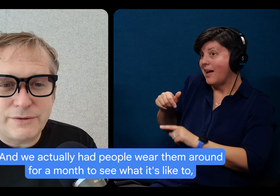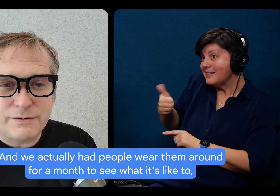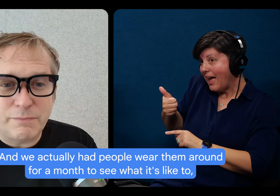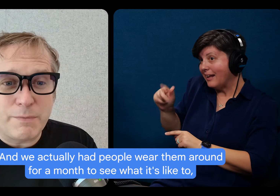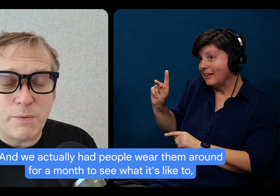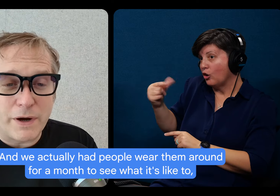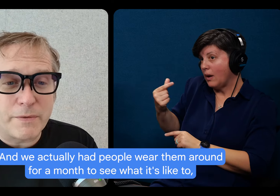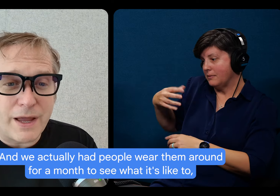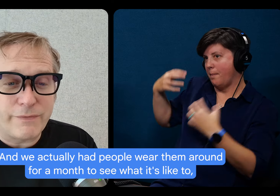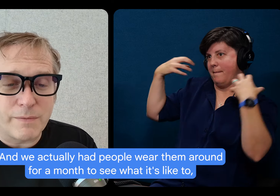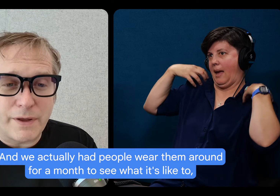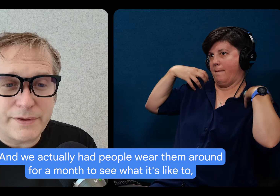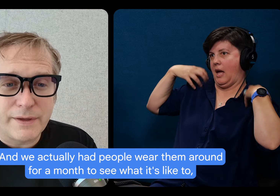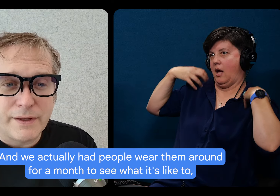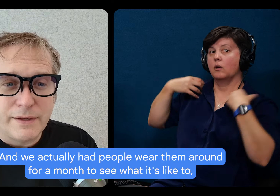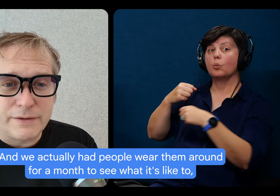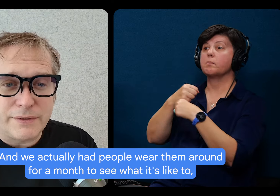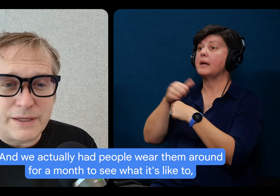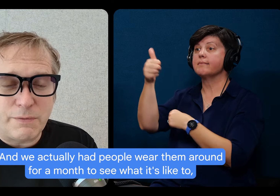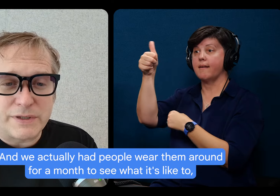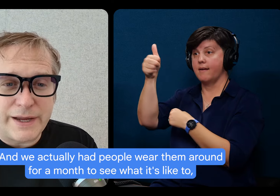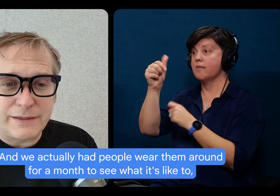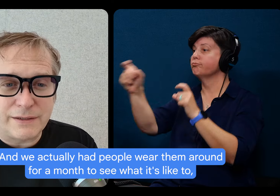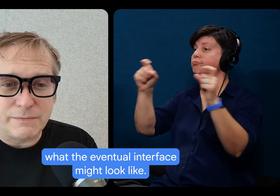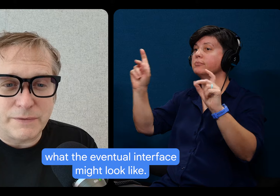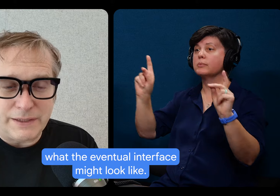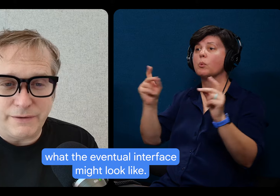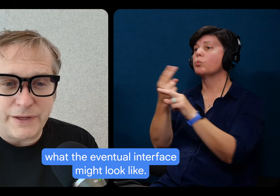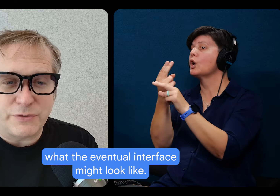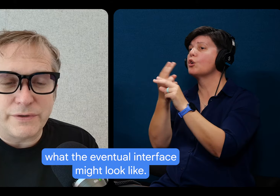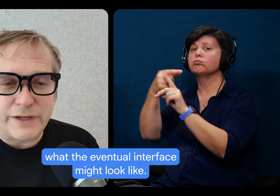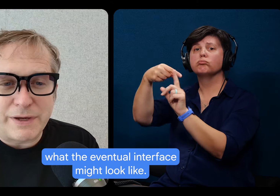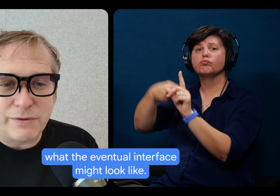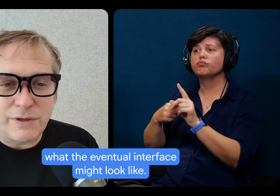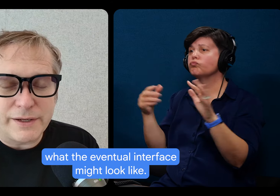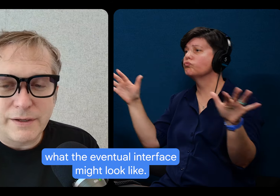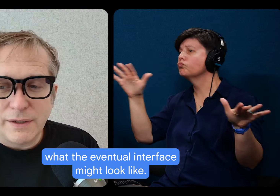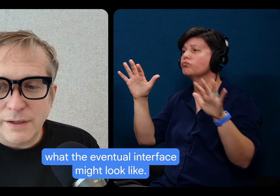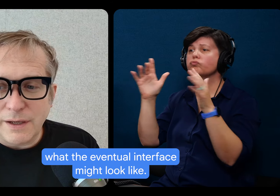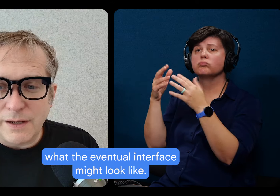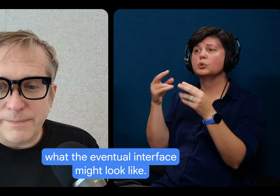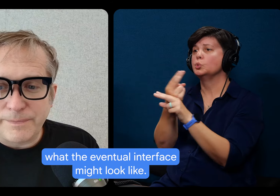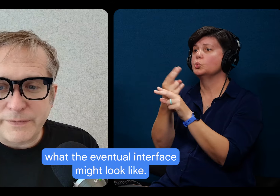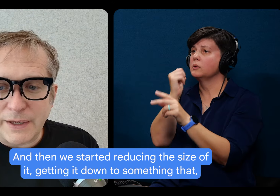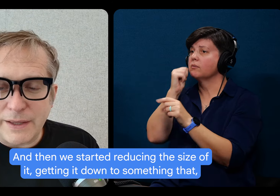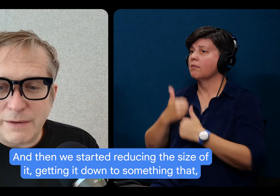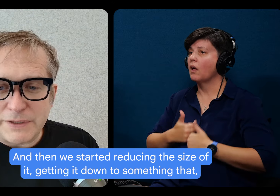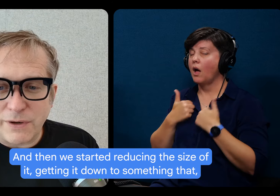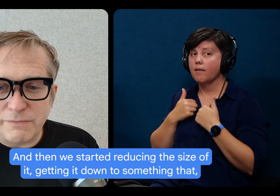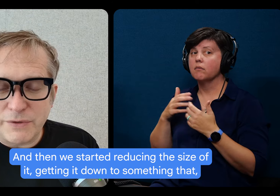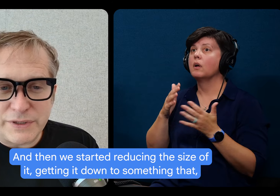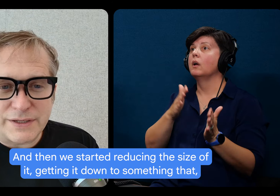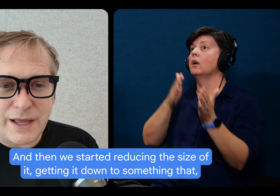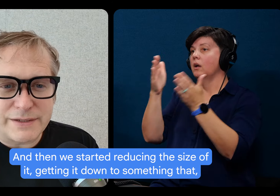had people wear them around for a month to see what it's like to what the eventual interface might look like. And